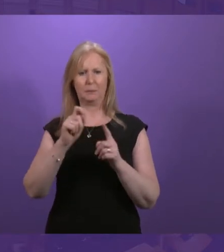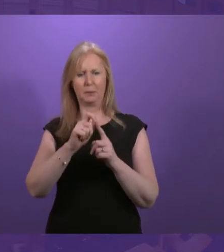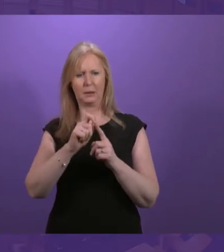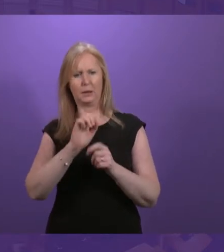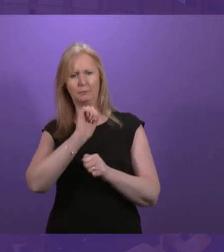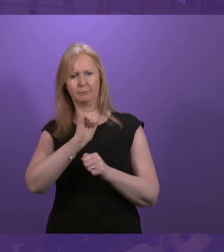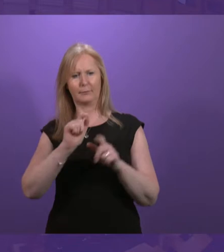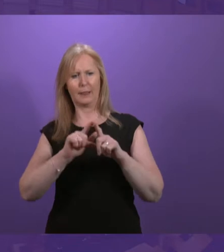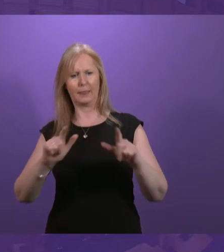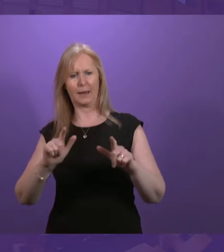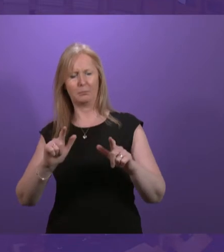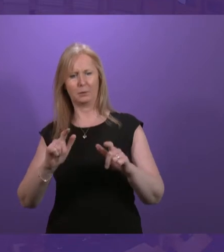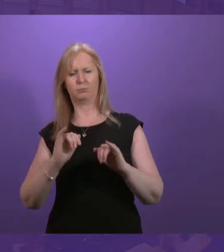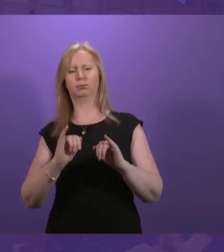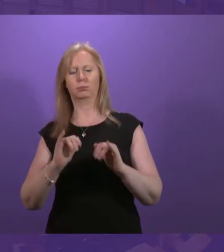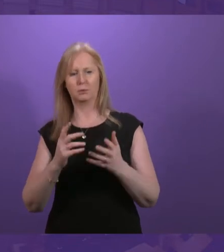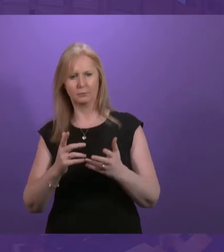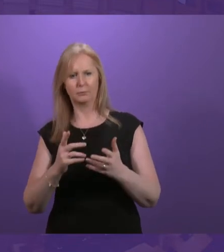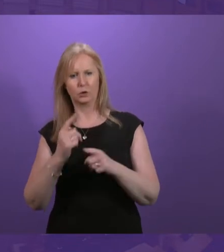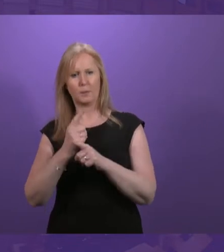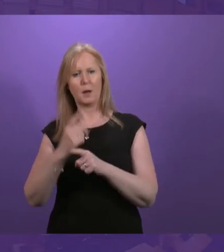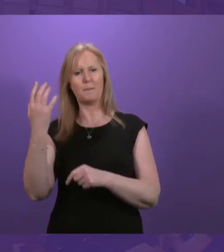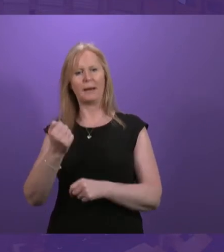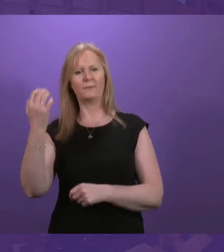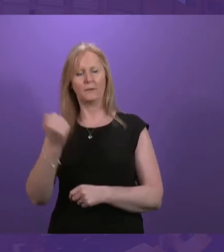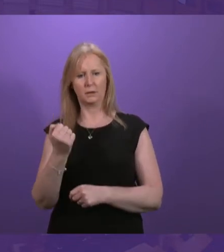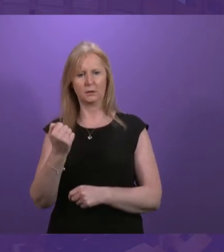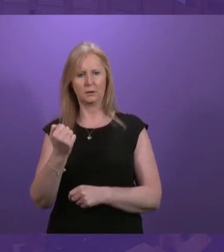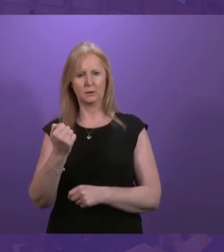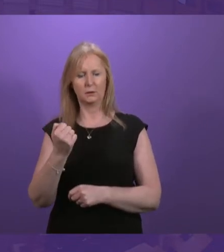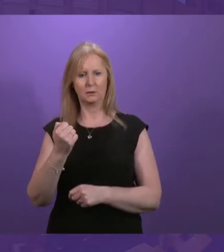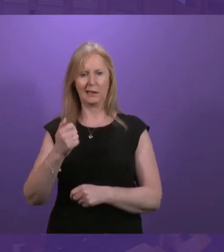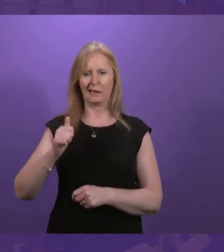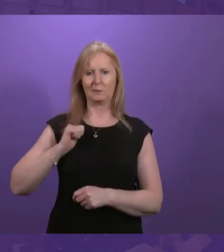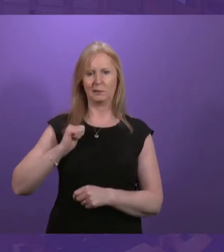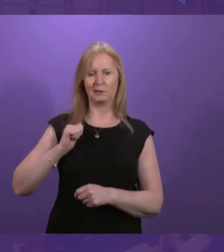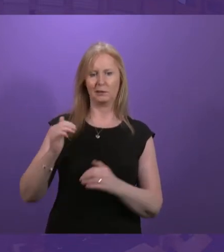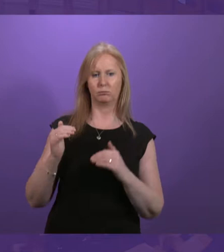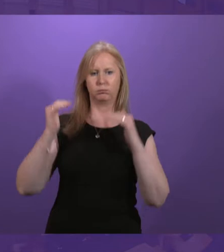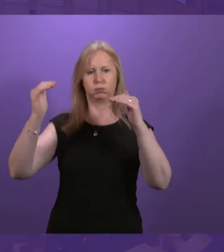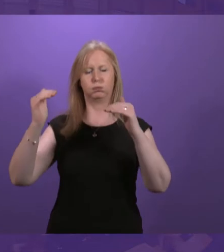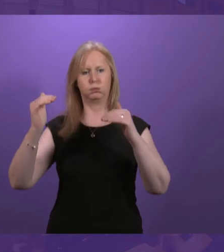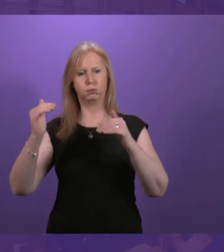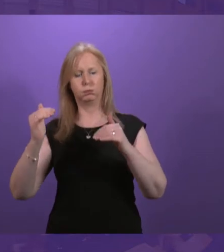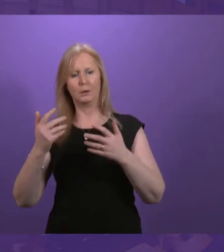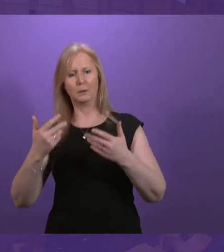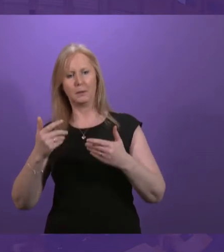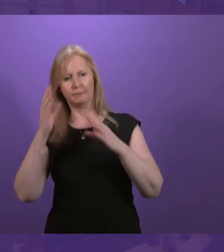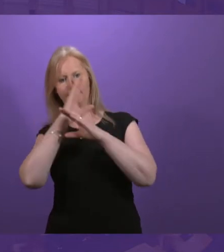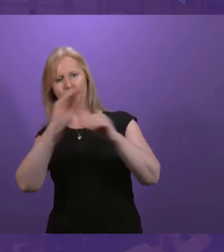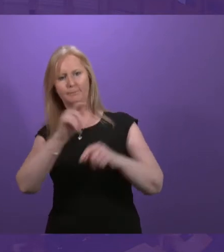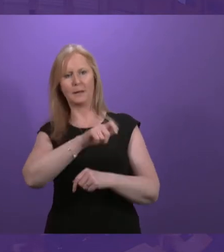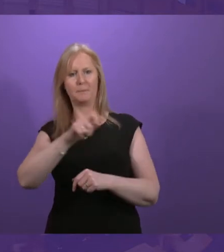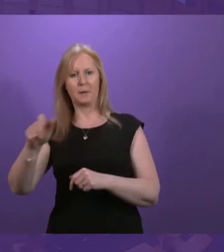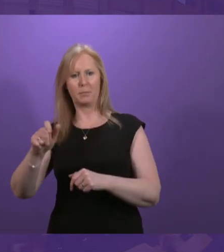language on the UK Government's administration of benefits, you have raised expectations and promised the earth to some of Scotland's most